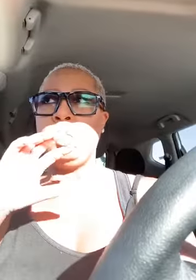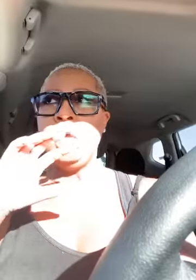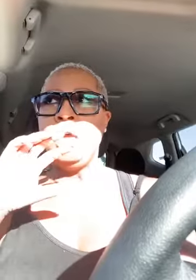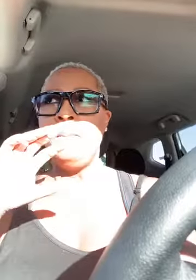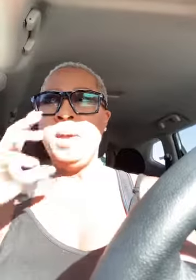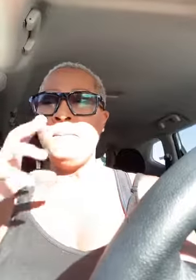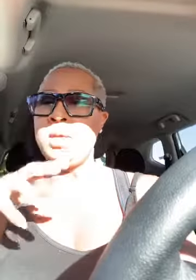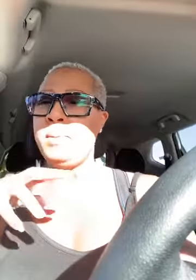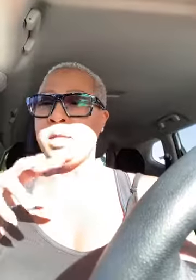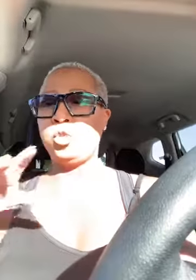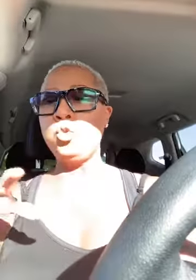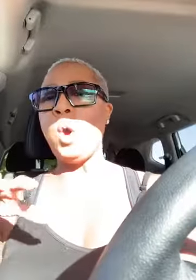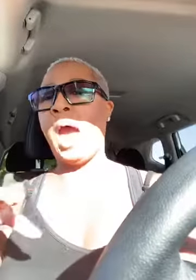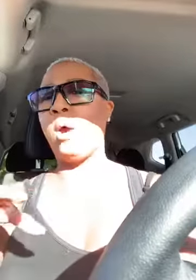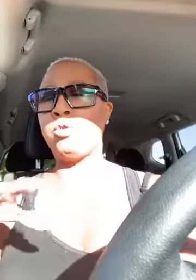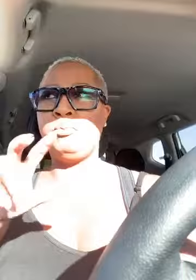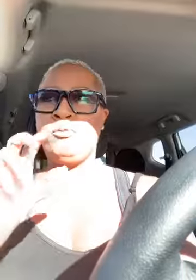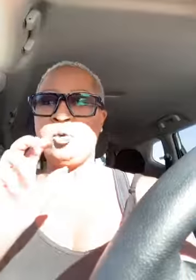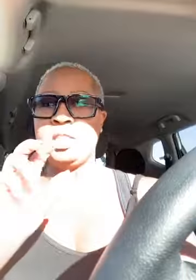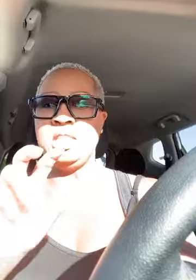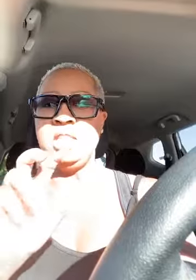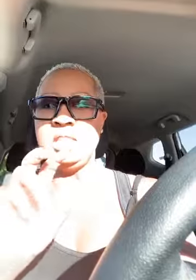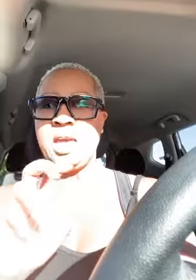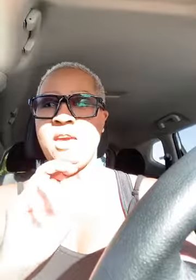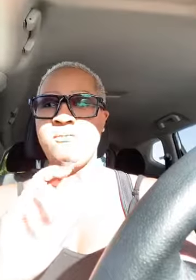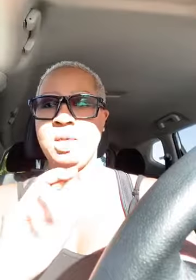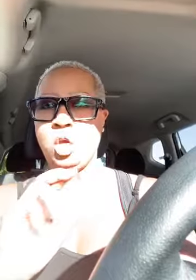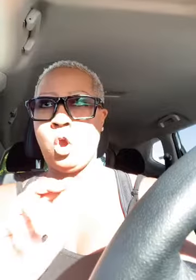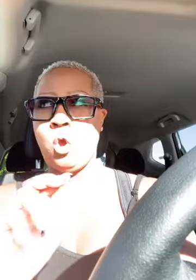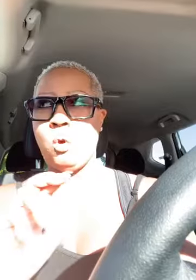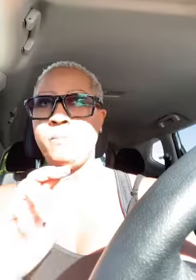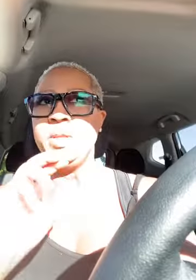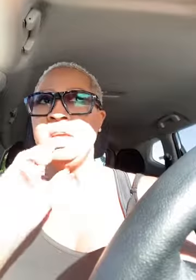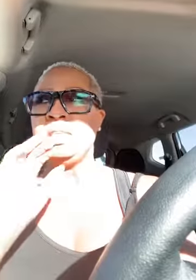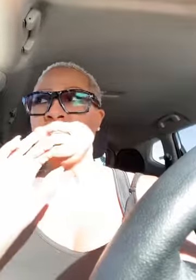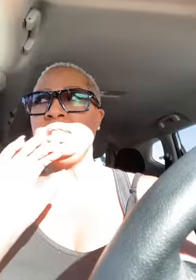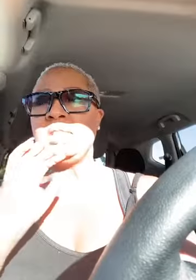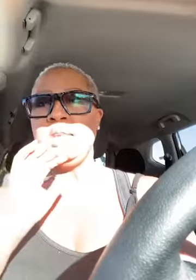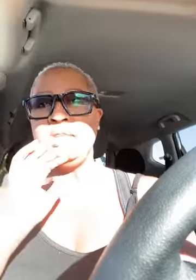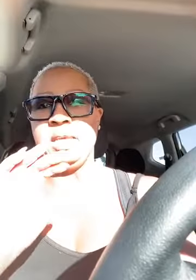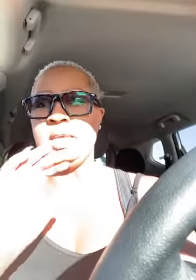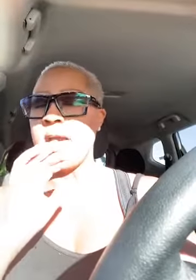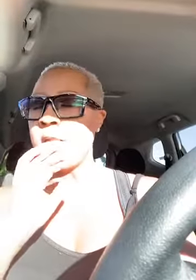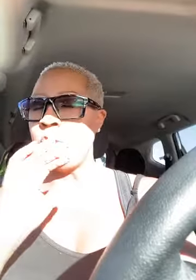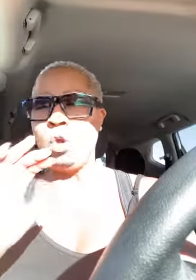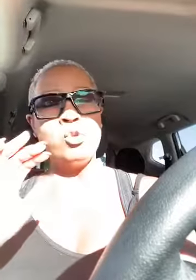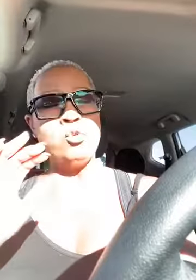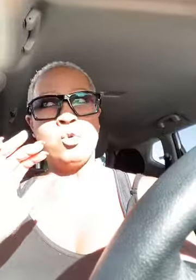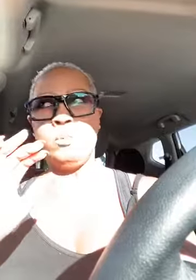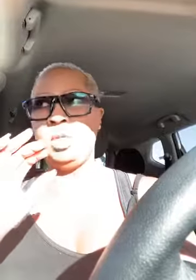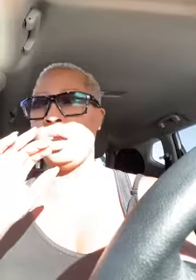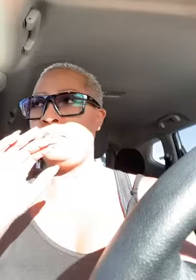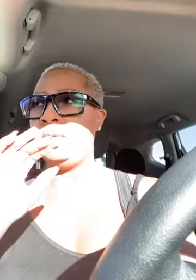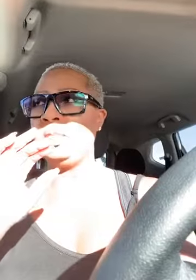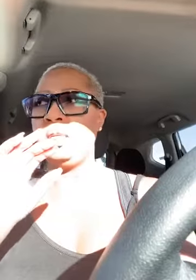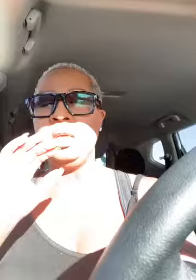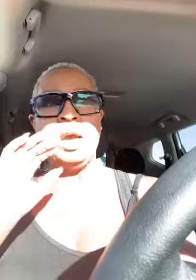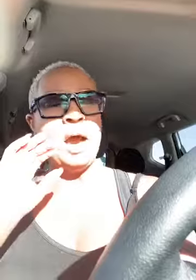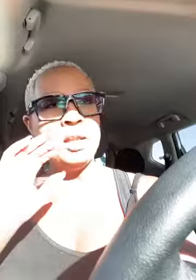maybe about two hours before denise gave me a call denise said nikki i know you normally are busy i